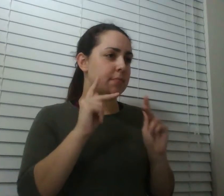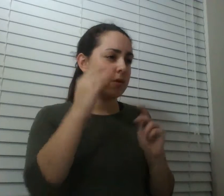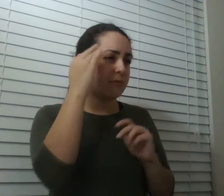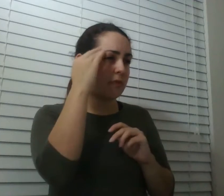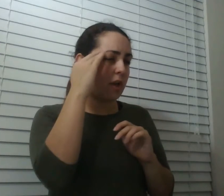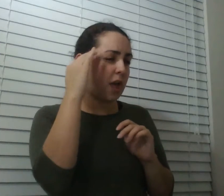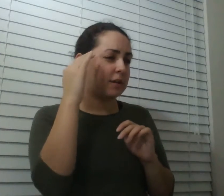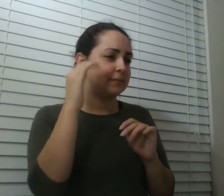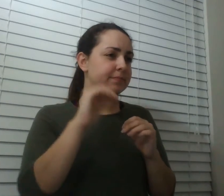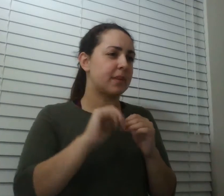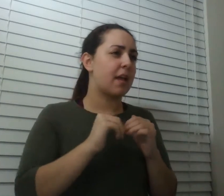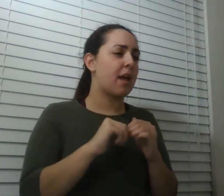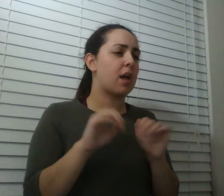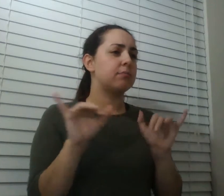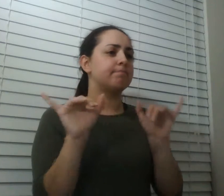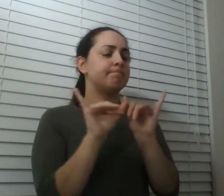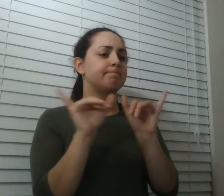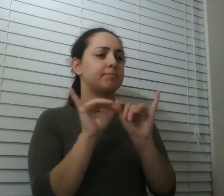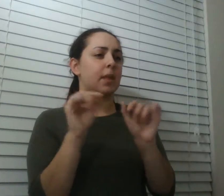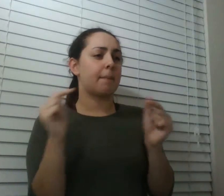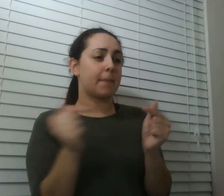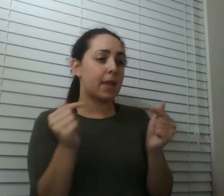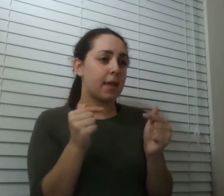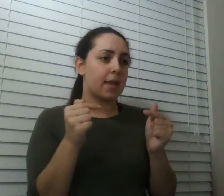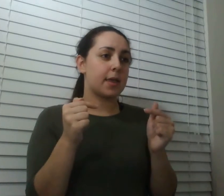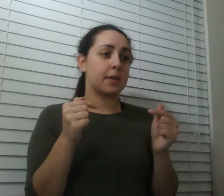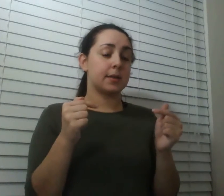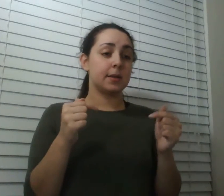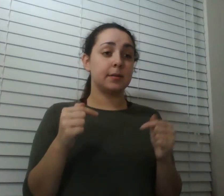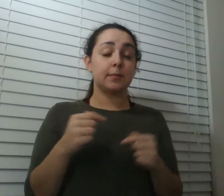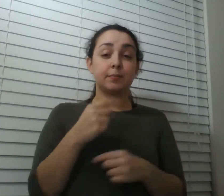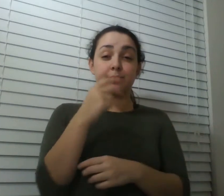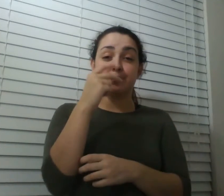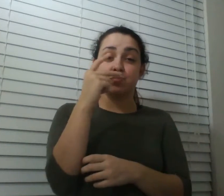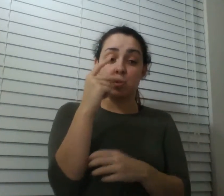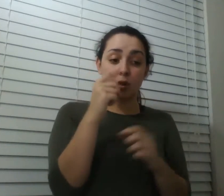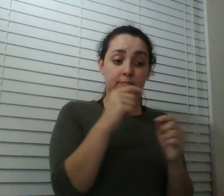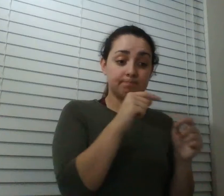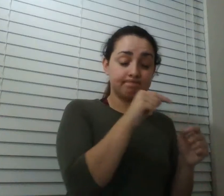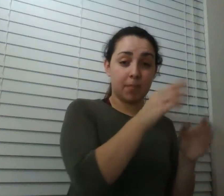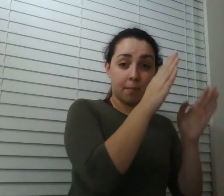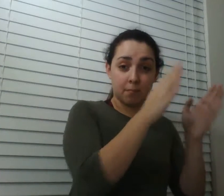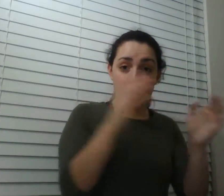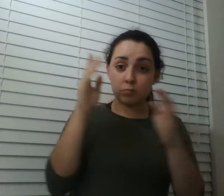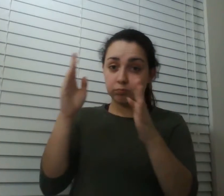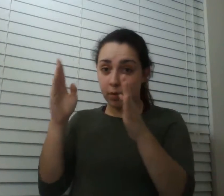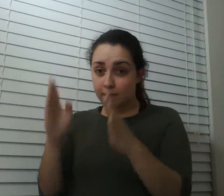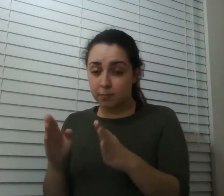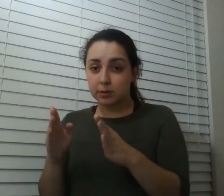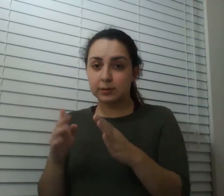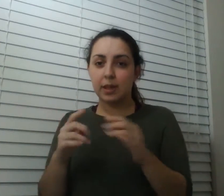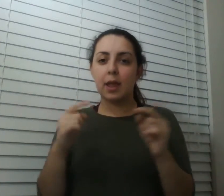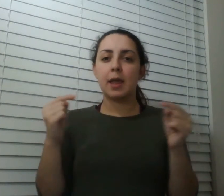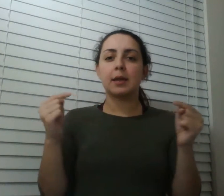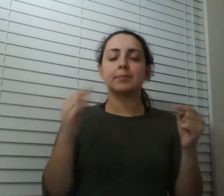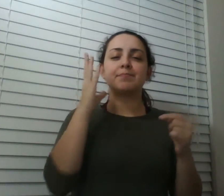people feel pain the same way some people have higher pain dollars than others on the other hand that harvester ant was objectively